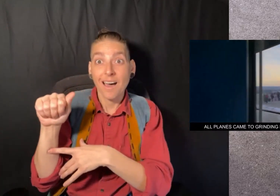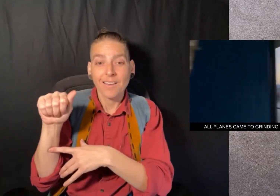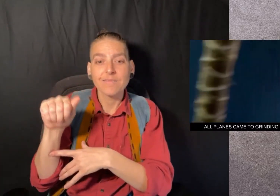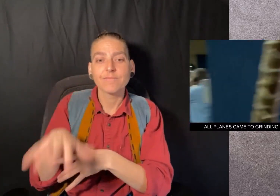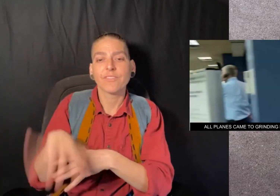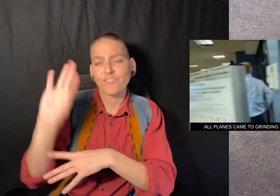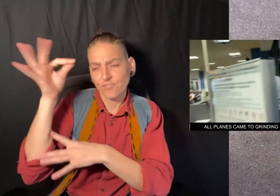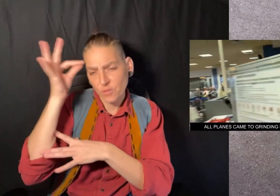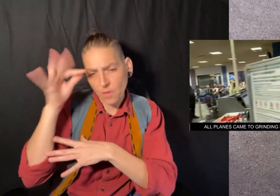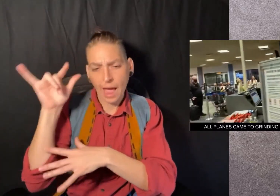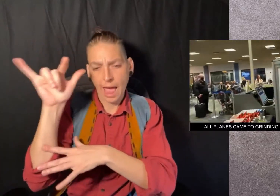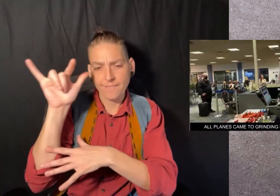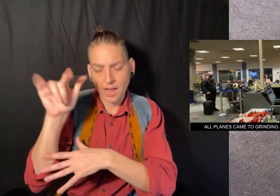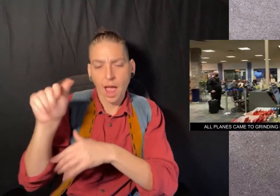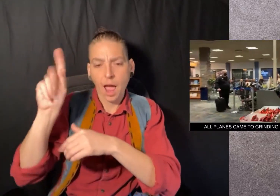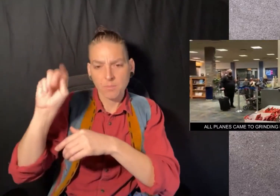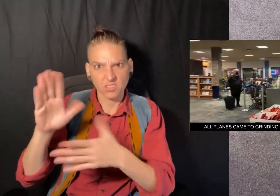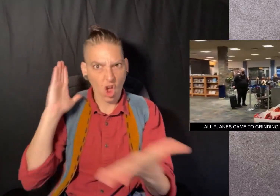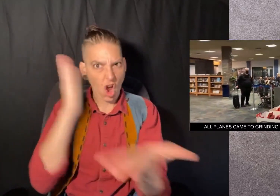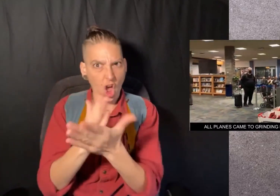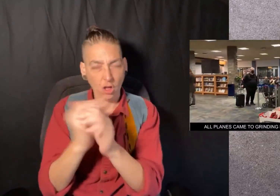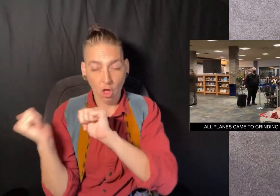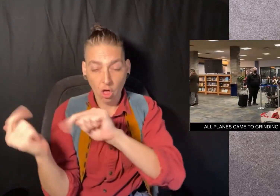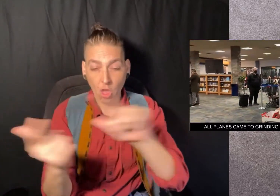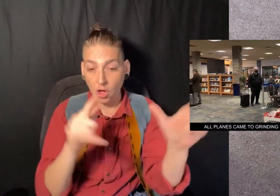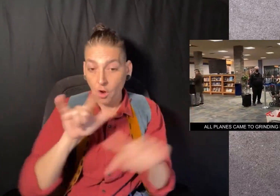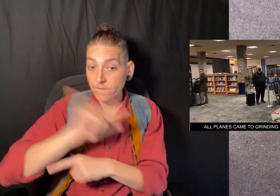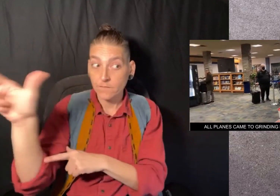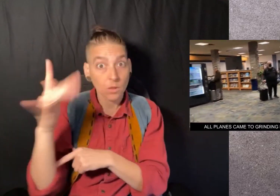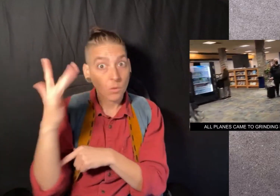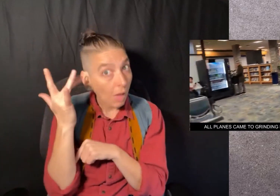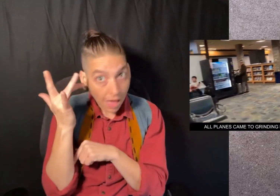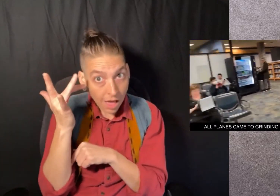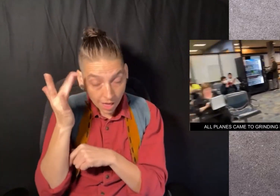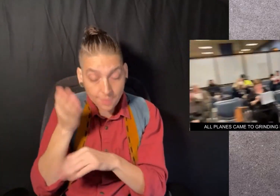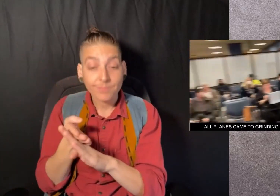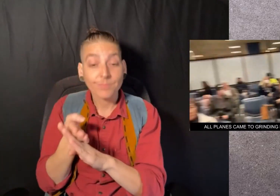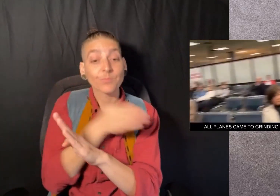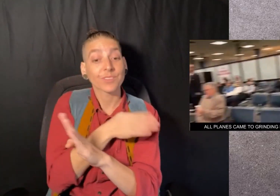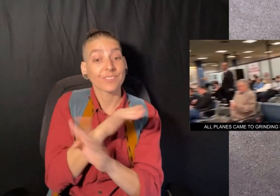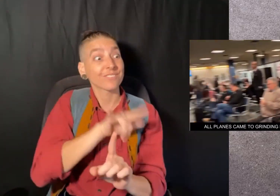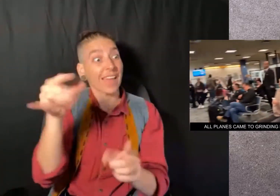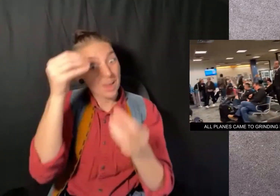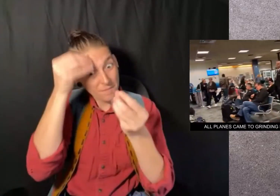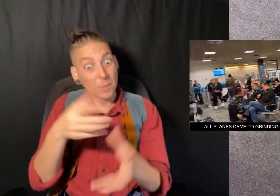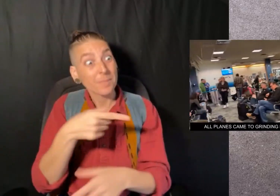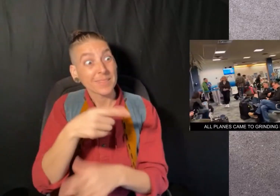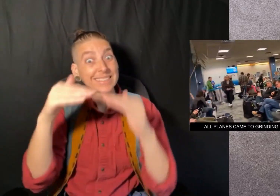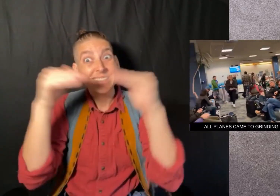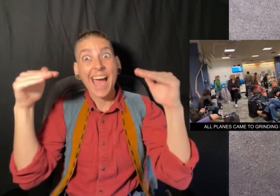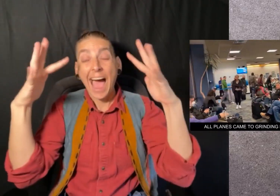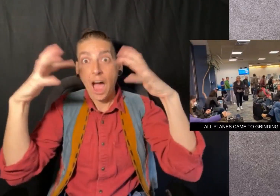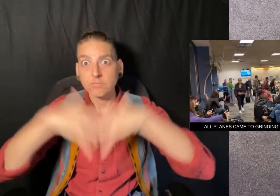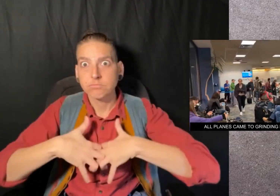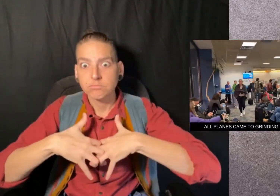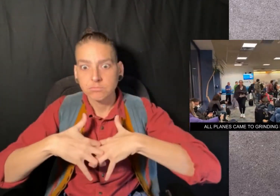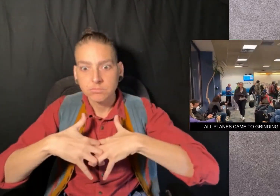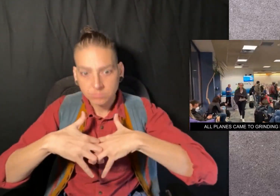The Federal Aviation Administration, FAA, halted all flights because its pre-flight information